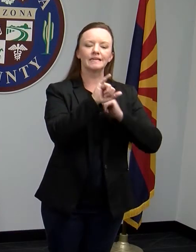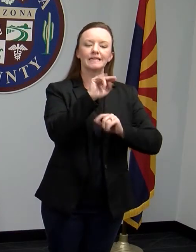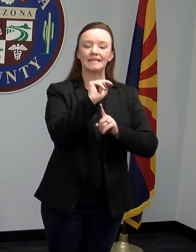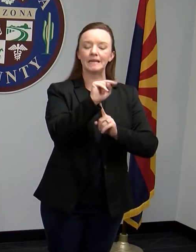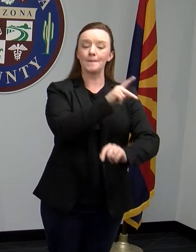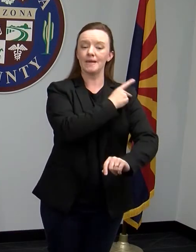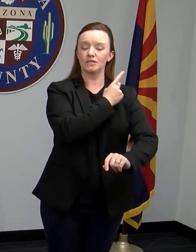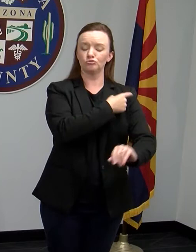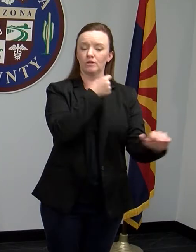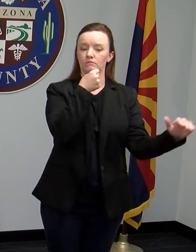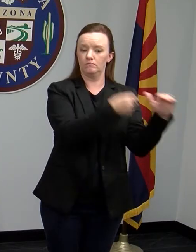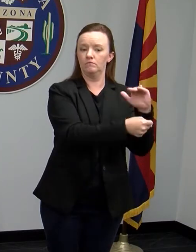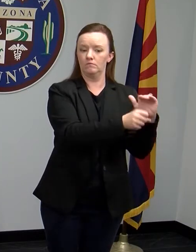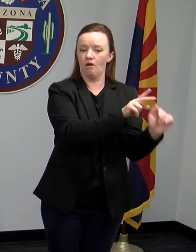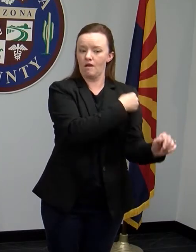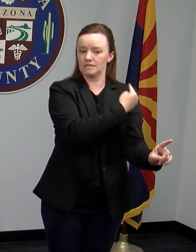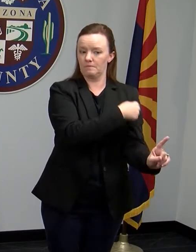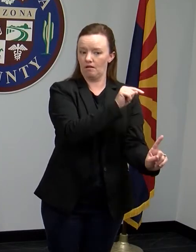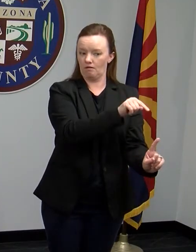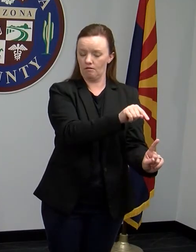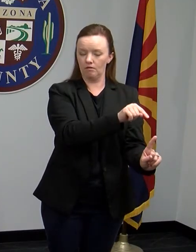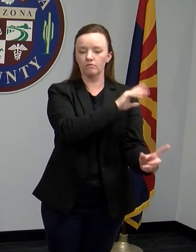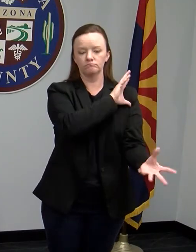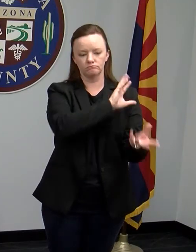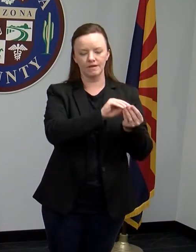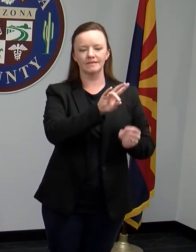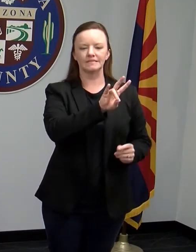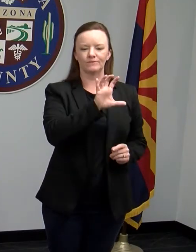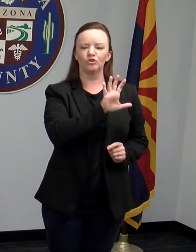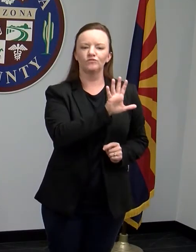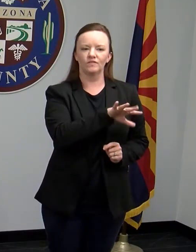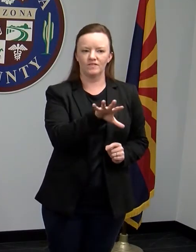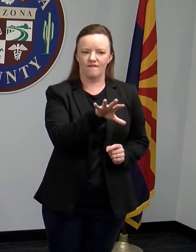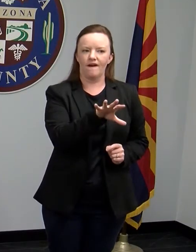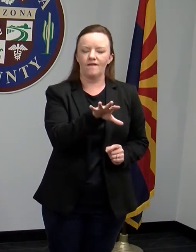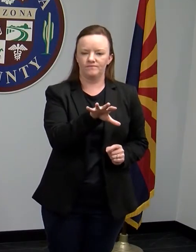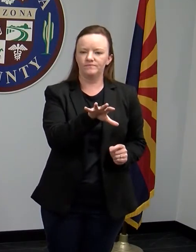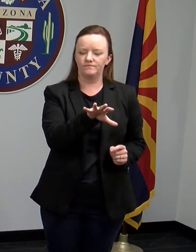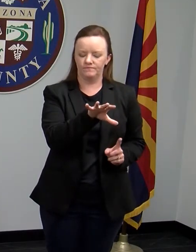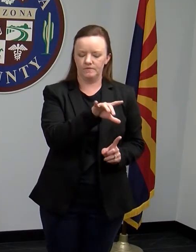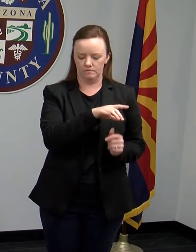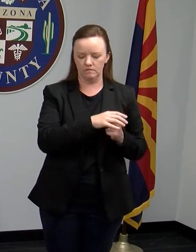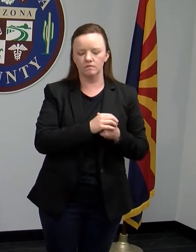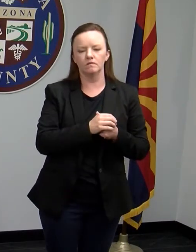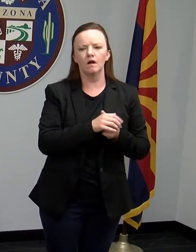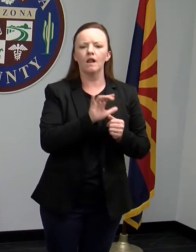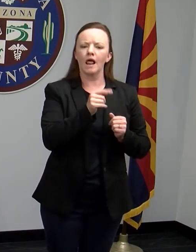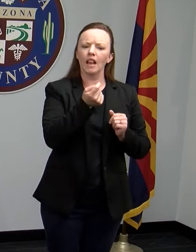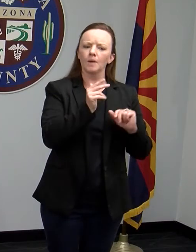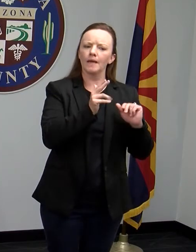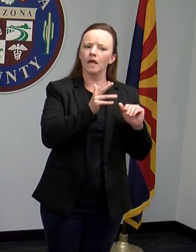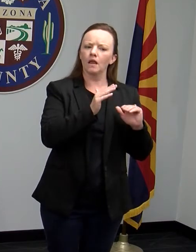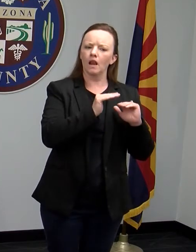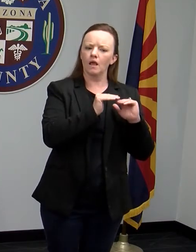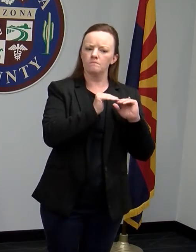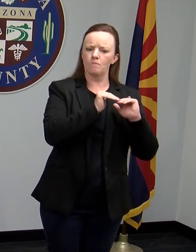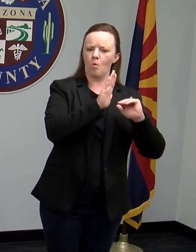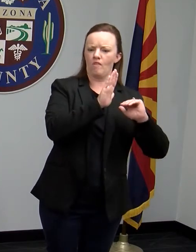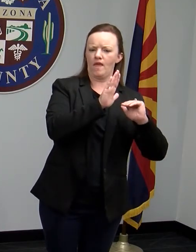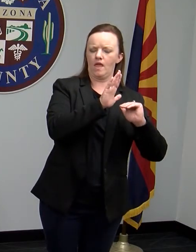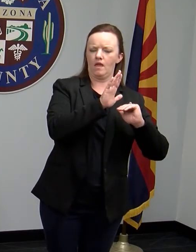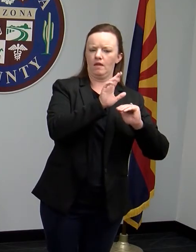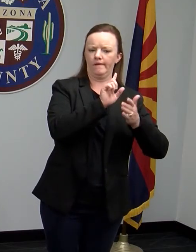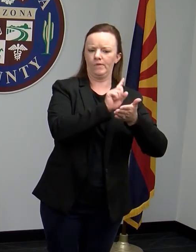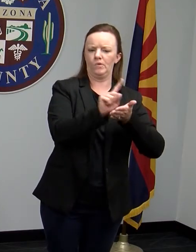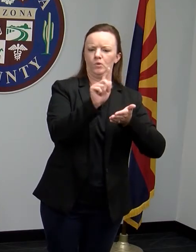from today of 755, which is actually a little bit higher than a week and